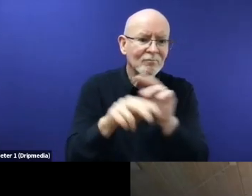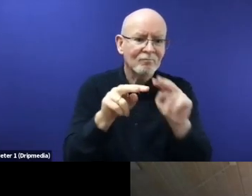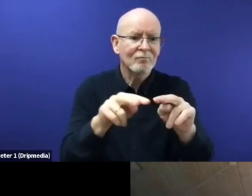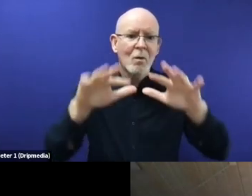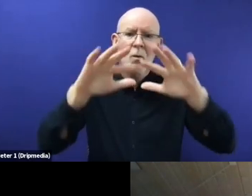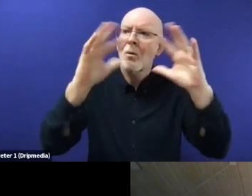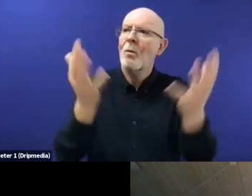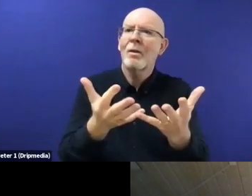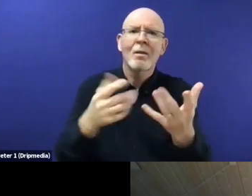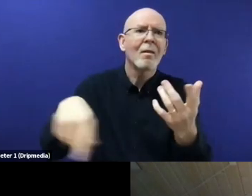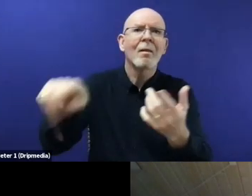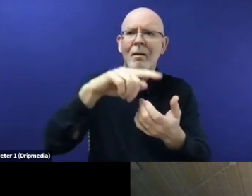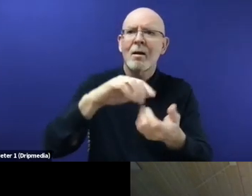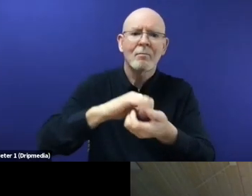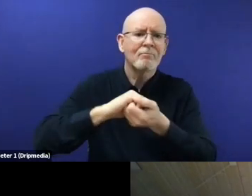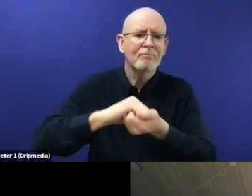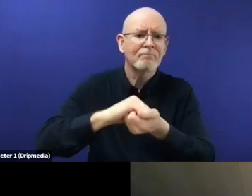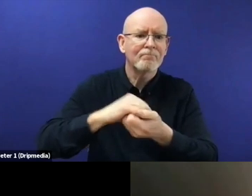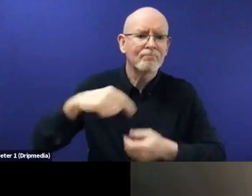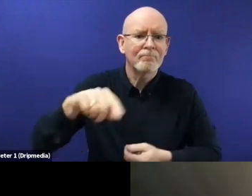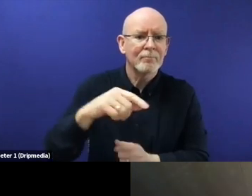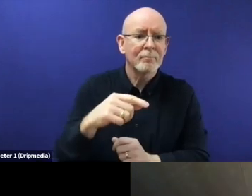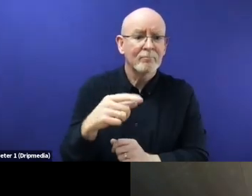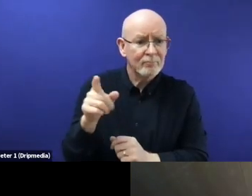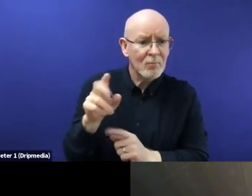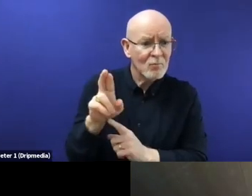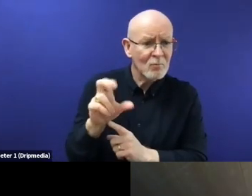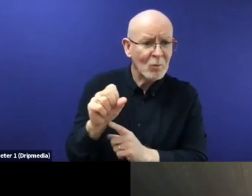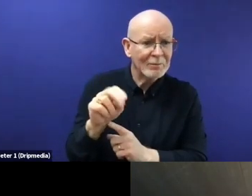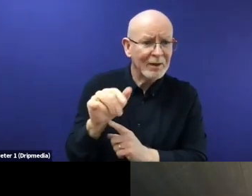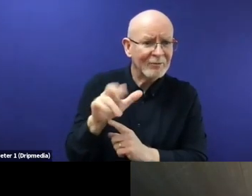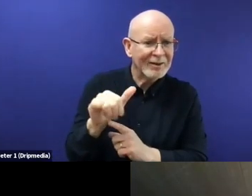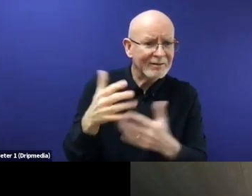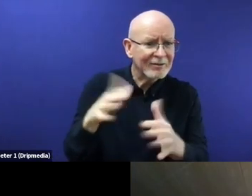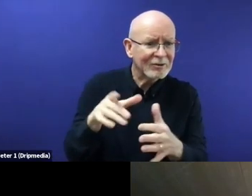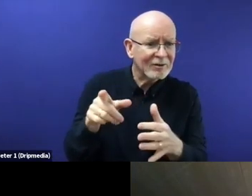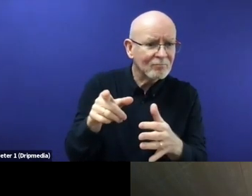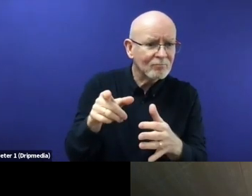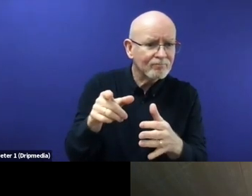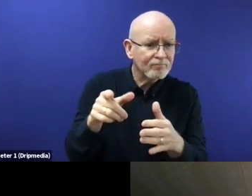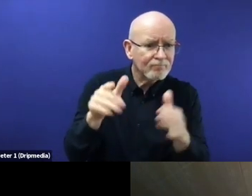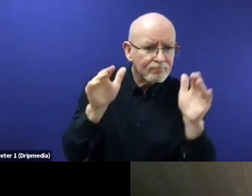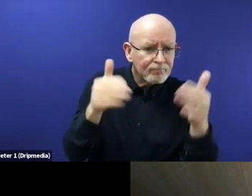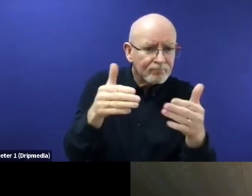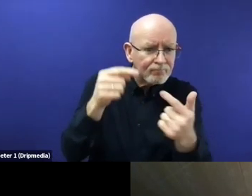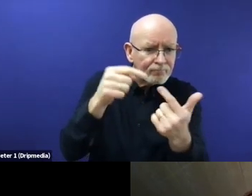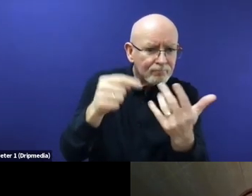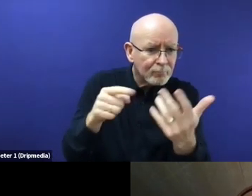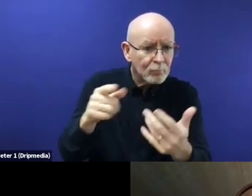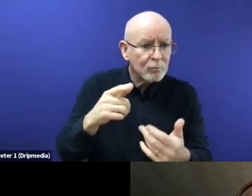return asylum and the need to uphold key protection standards in the asylum process? So Jens, I give